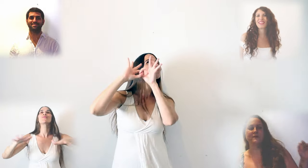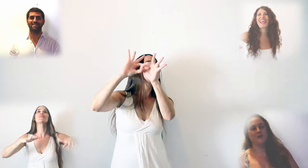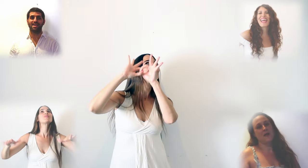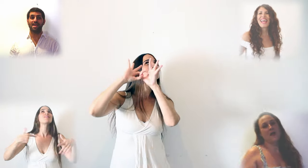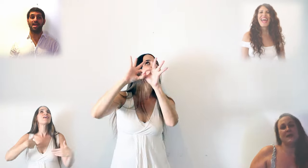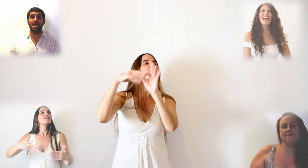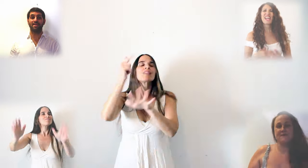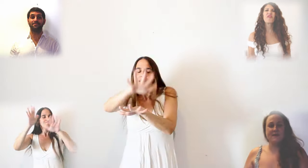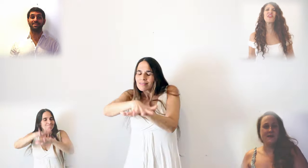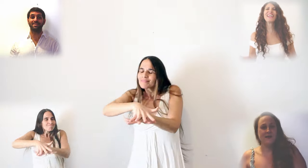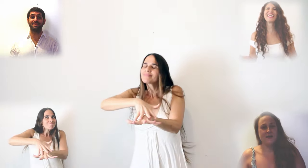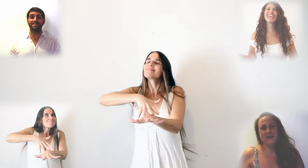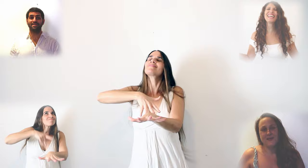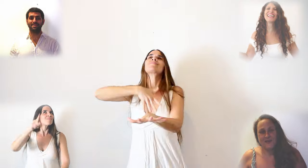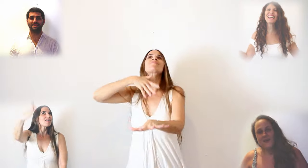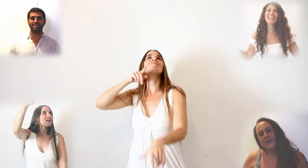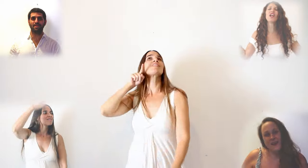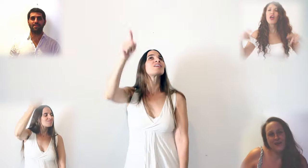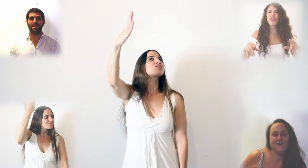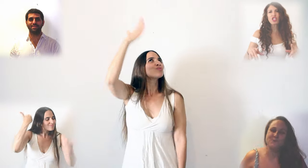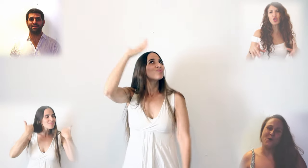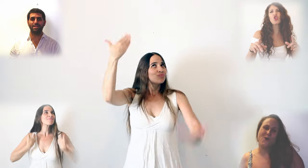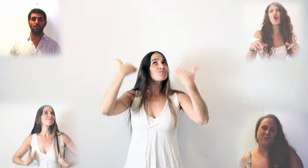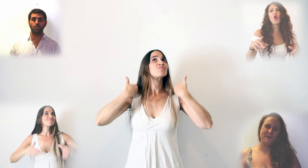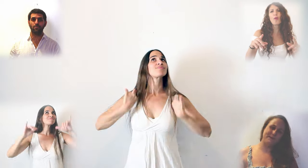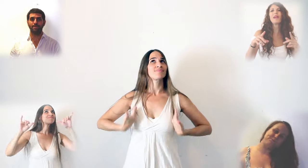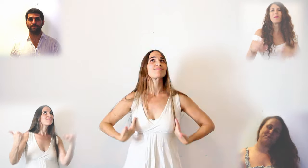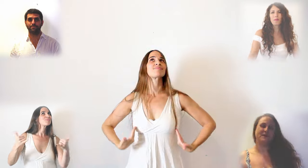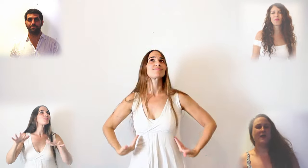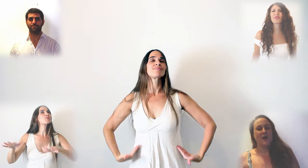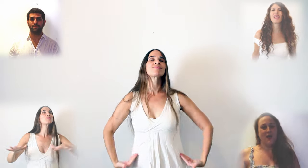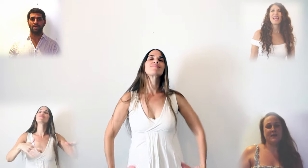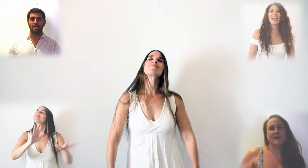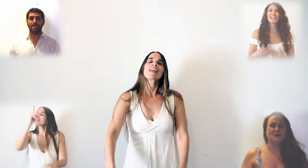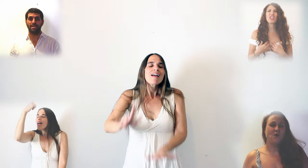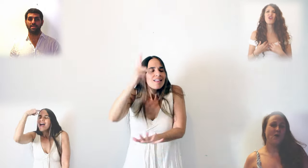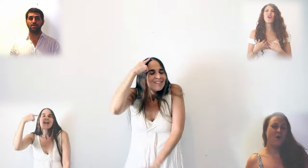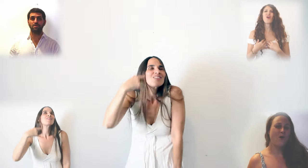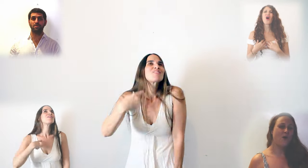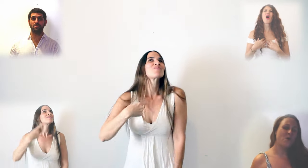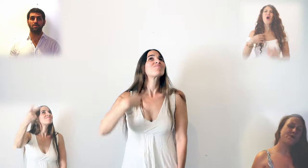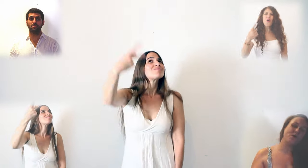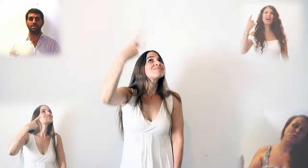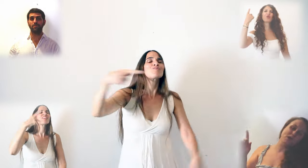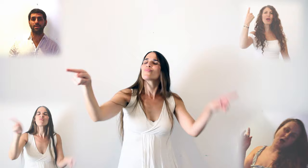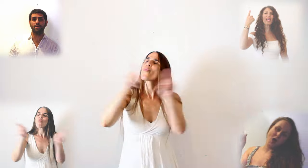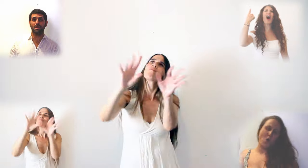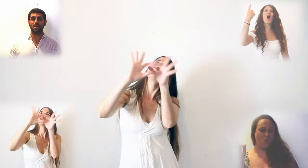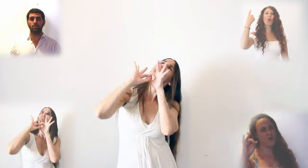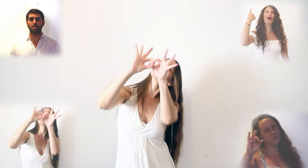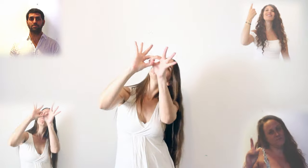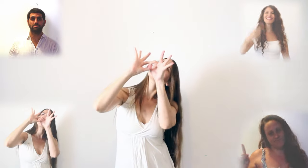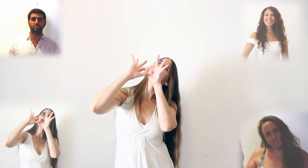And I feel you in you know me And I know that